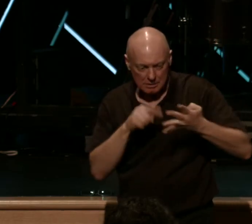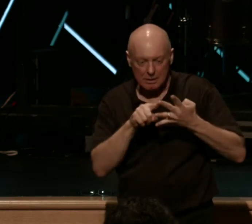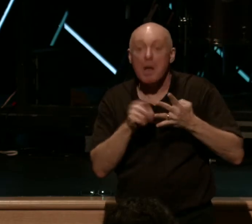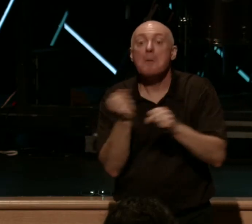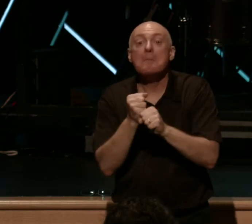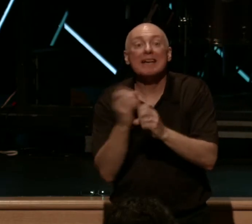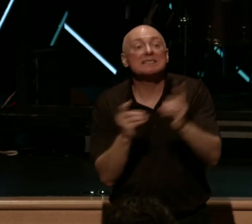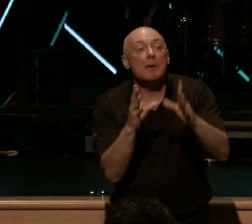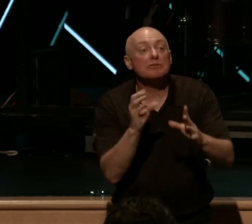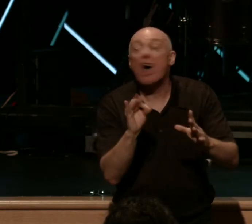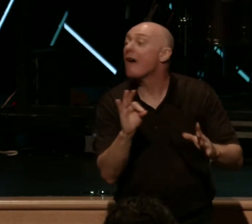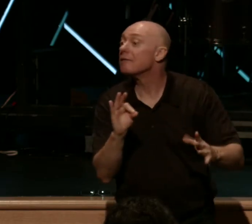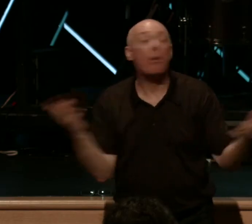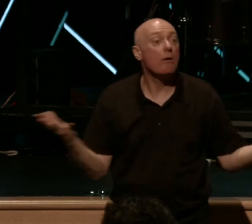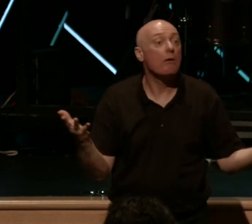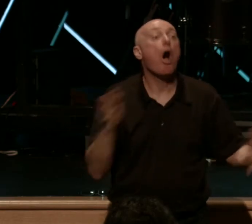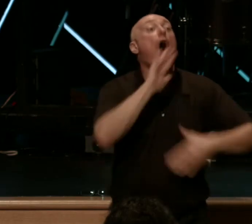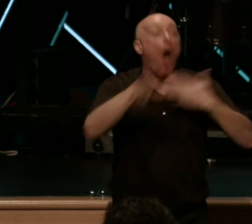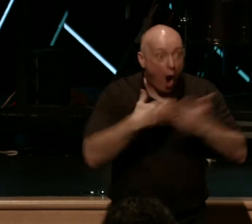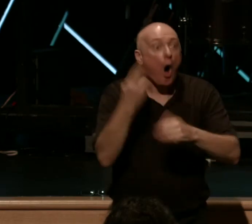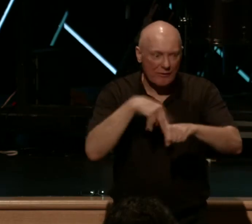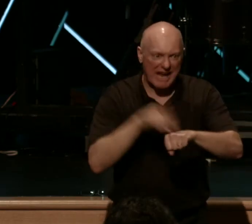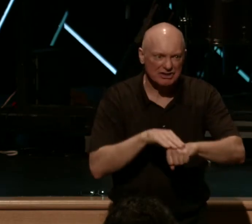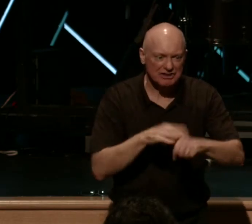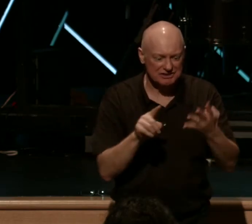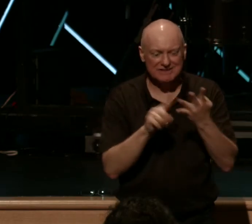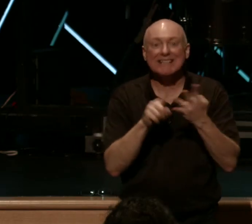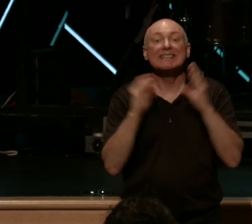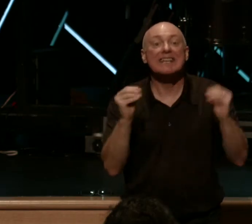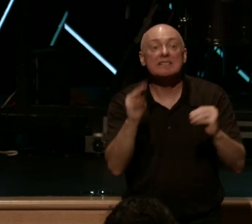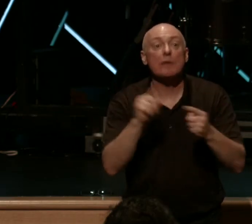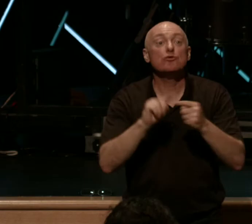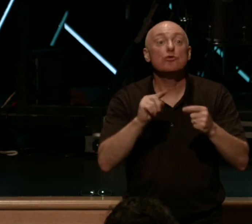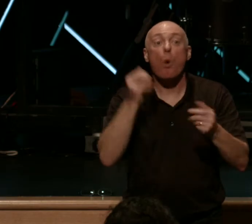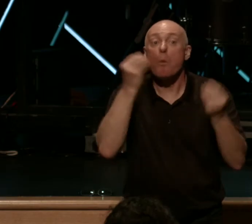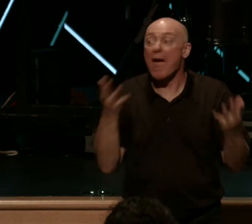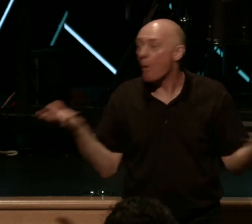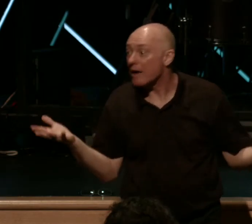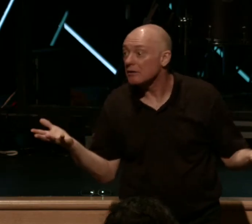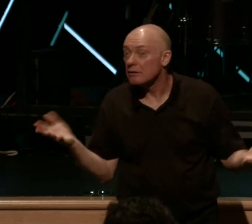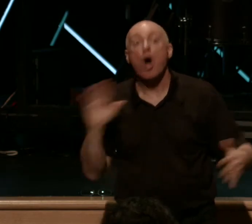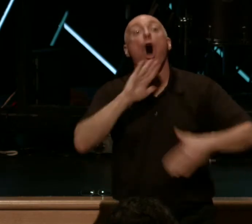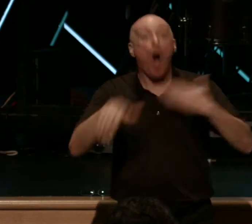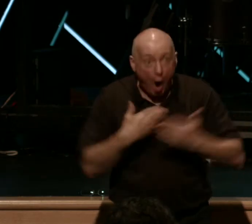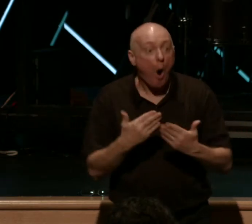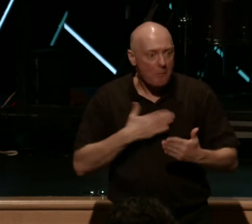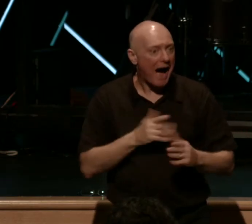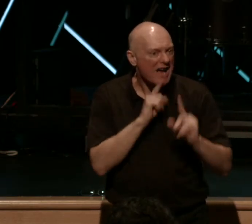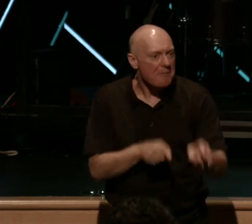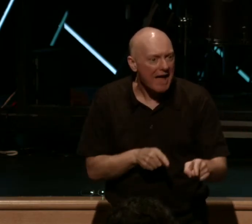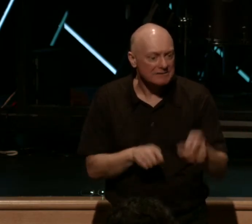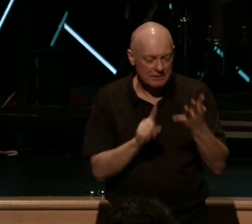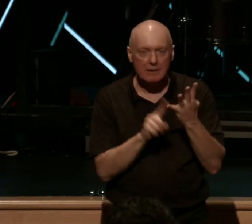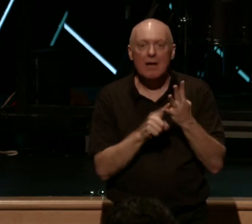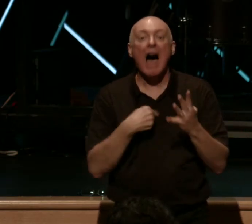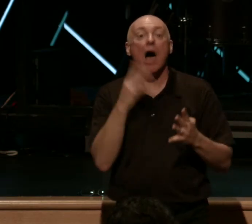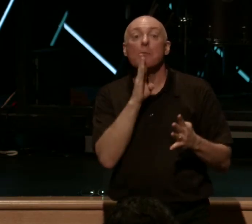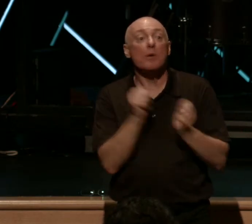disciples of what? All nations. Teach them to obey what? All my commands. And I'll be with you what?